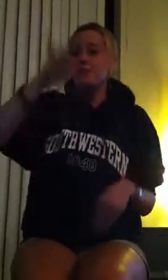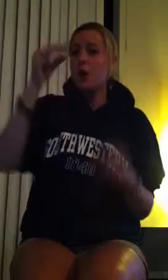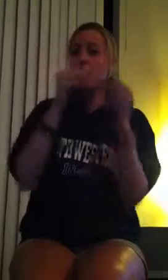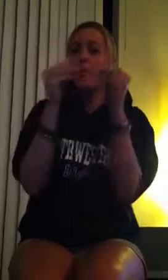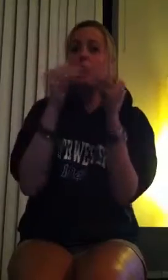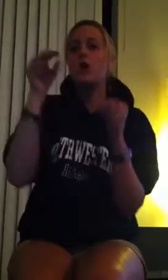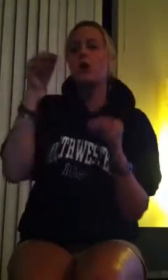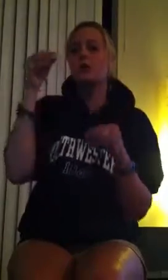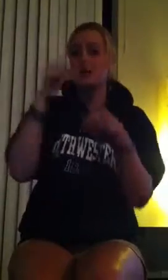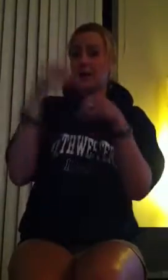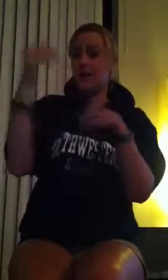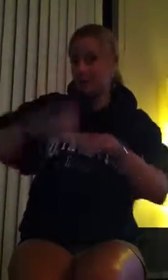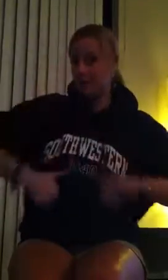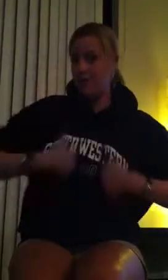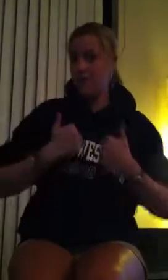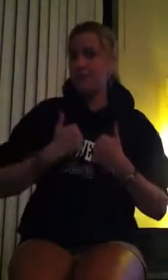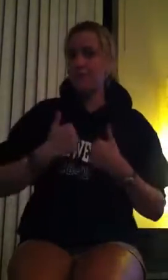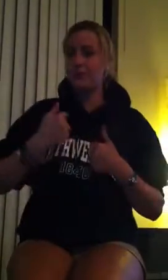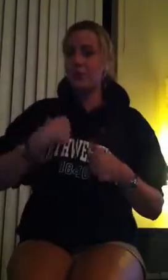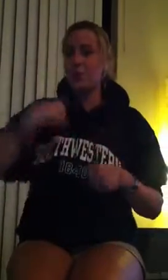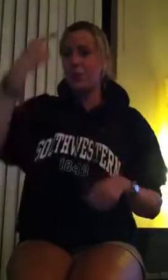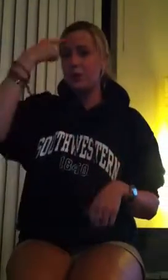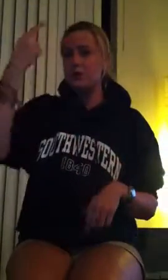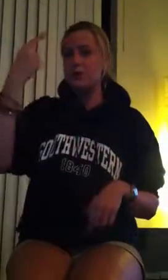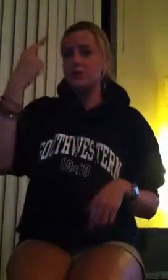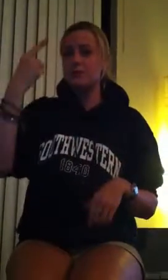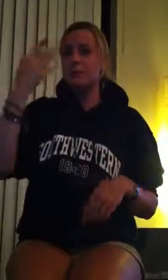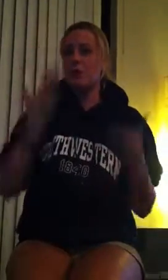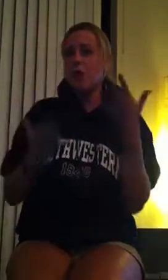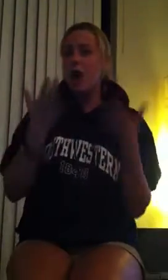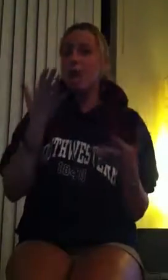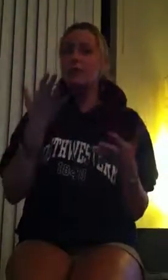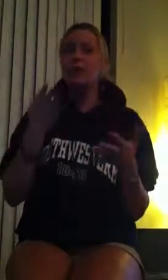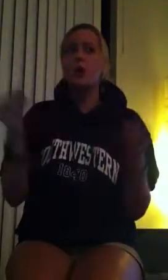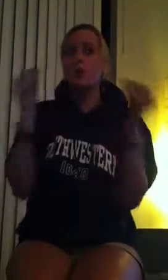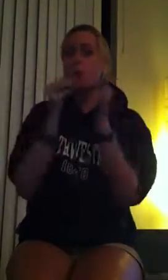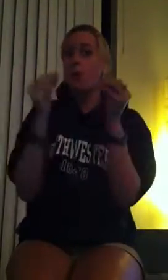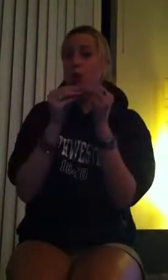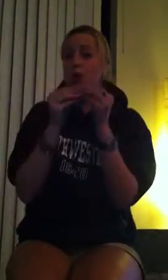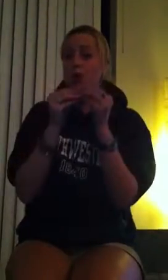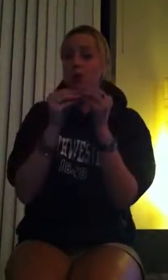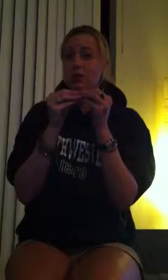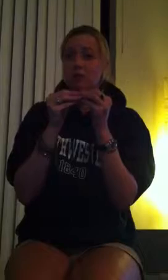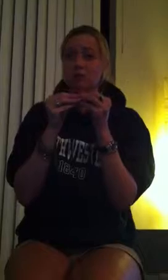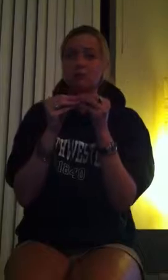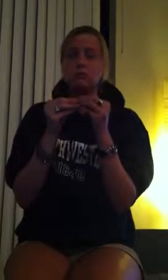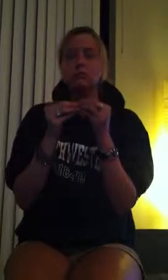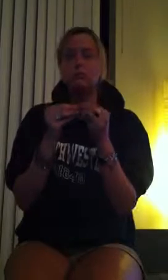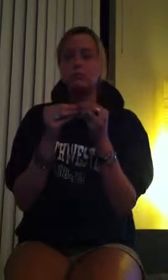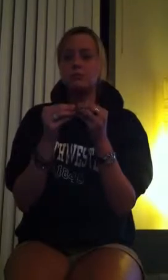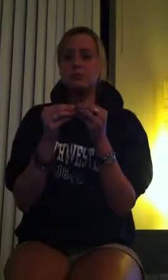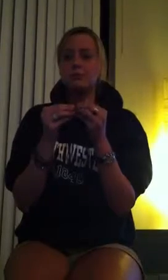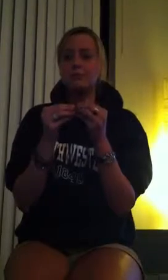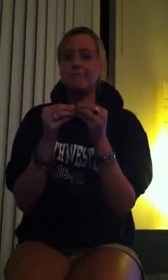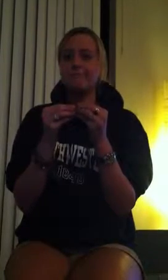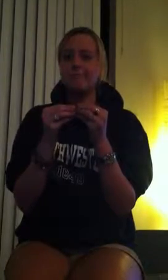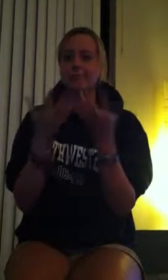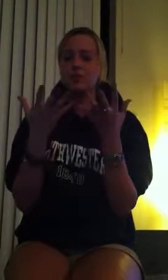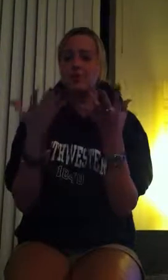just more ambitious, and I know ambition is kind of a strange